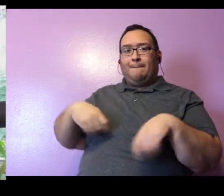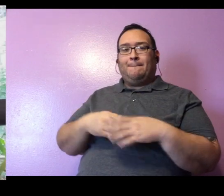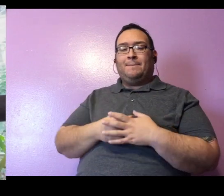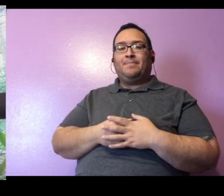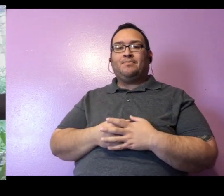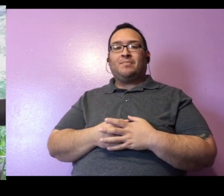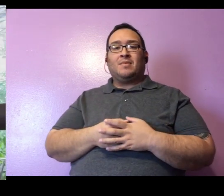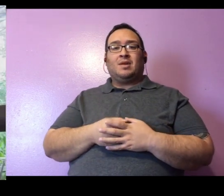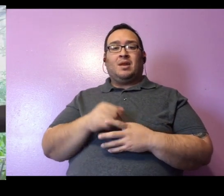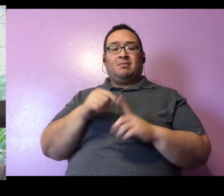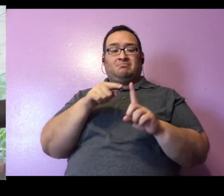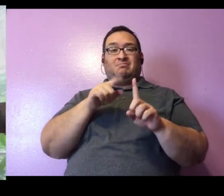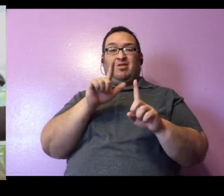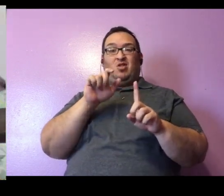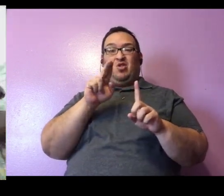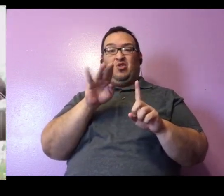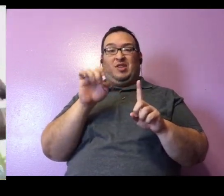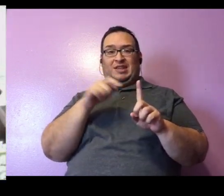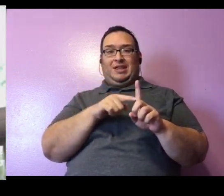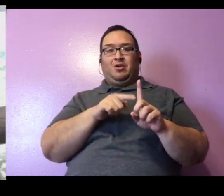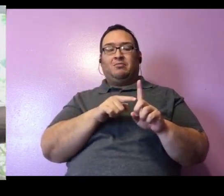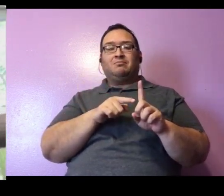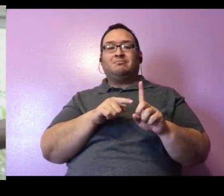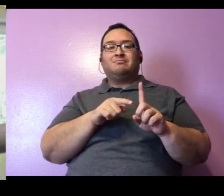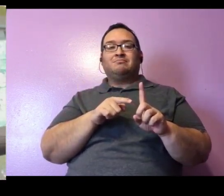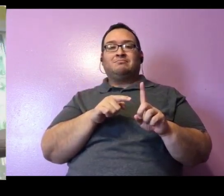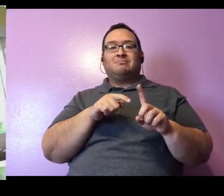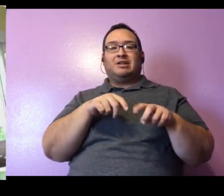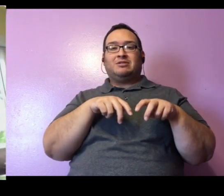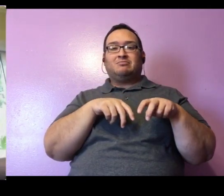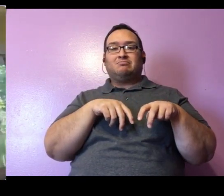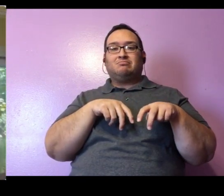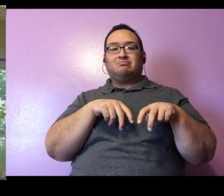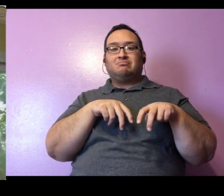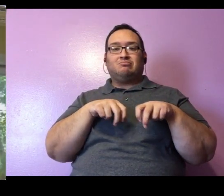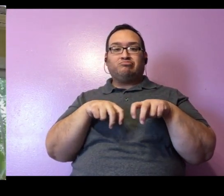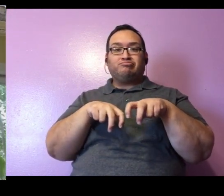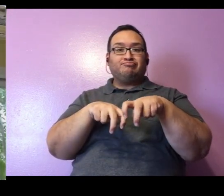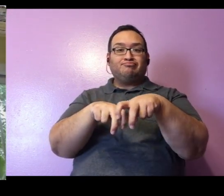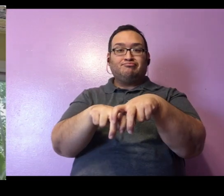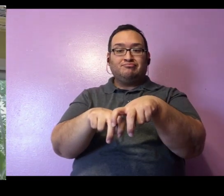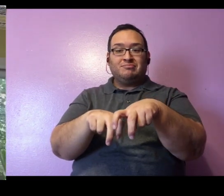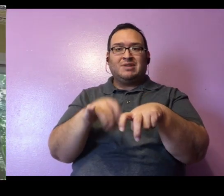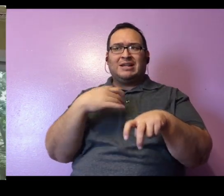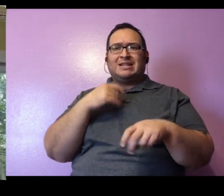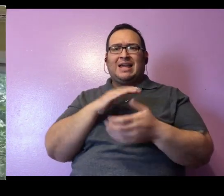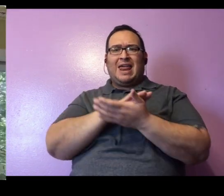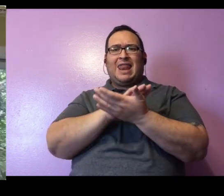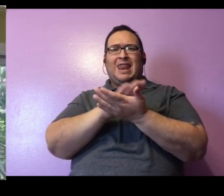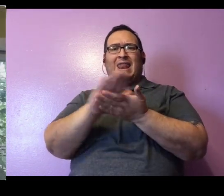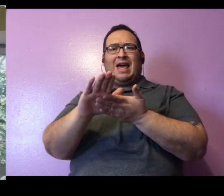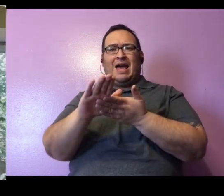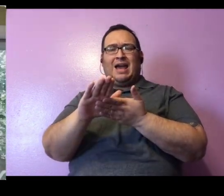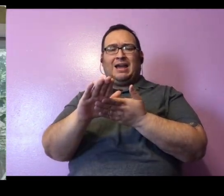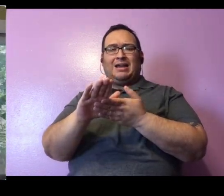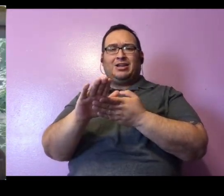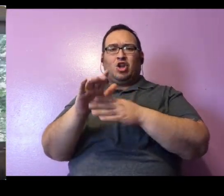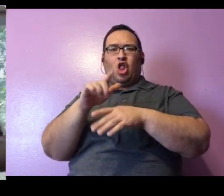Now, as Lucille is wandering around, I talked about this just a minute ago, but she has this really nice, long, strong